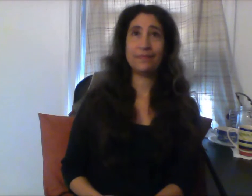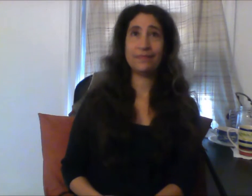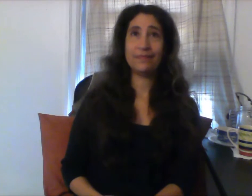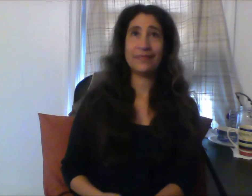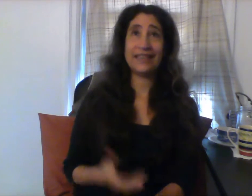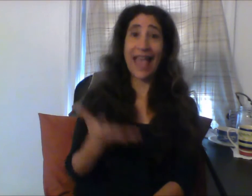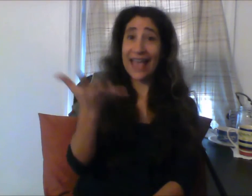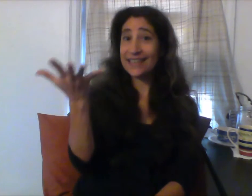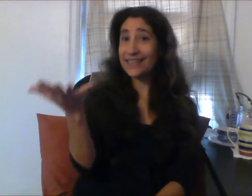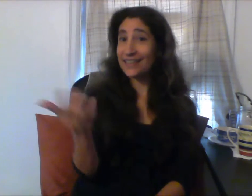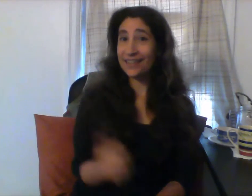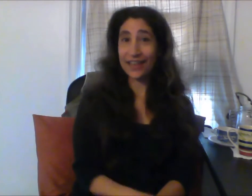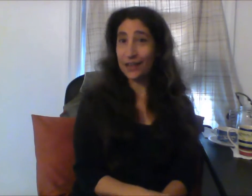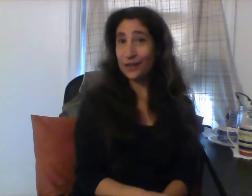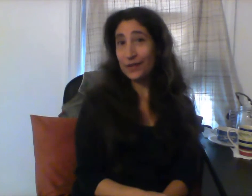Yes, you know,